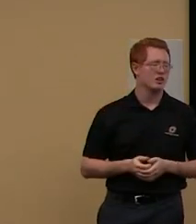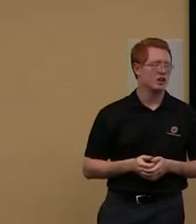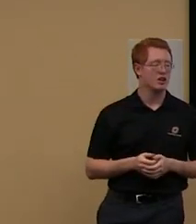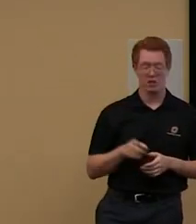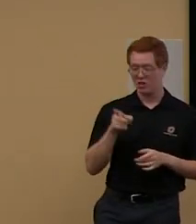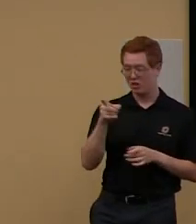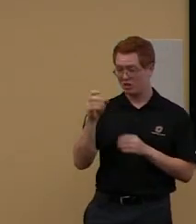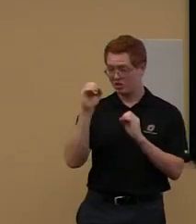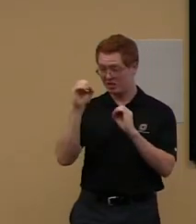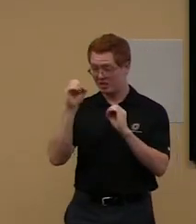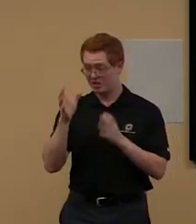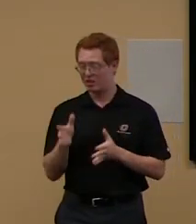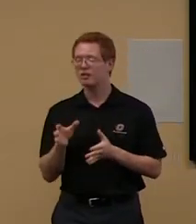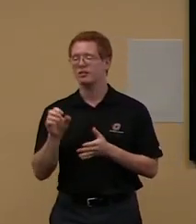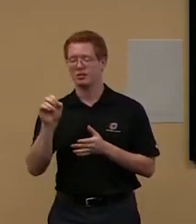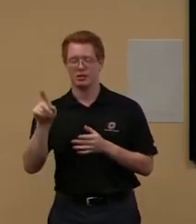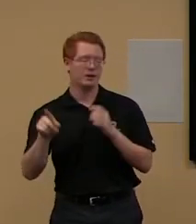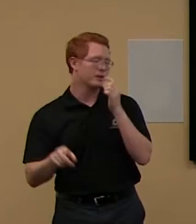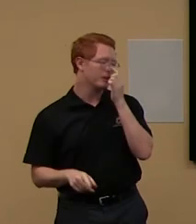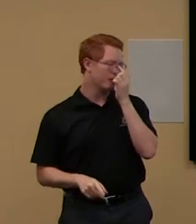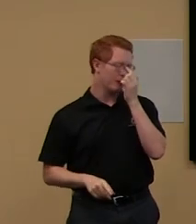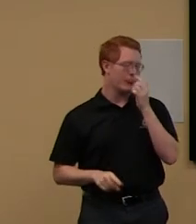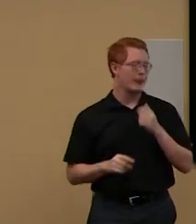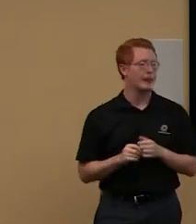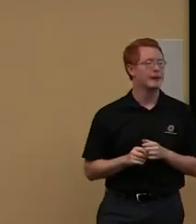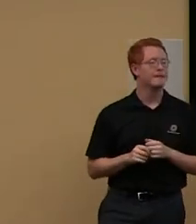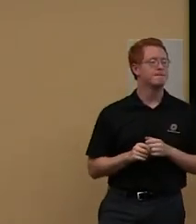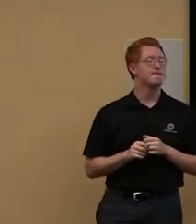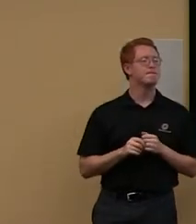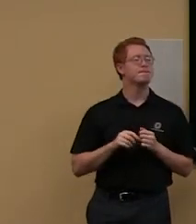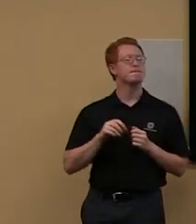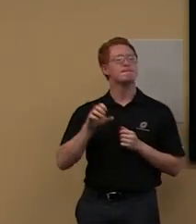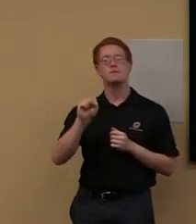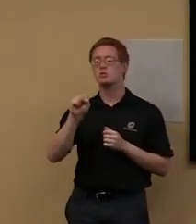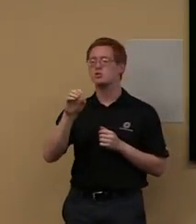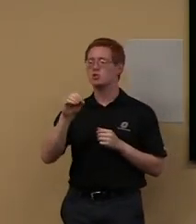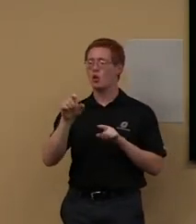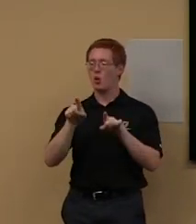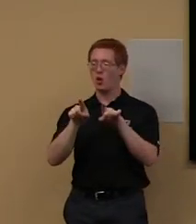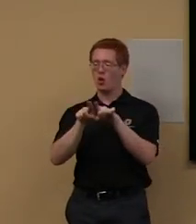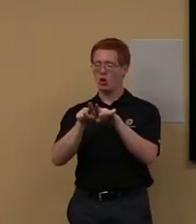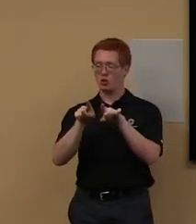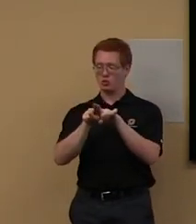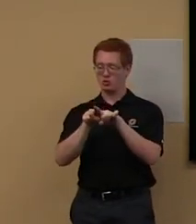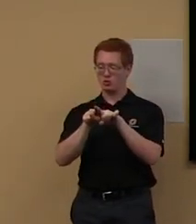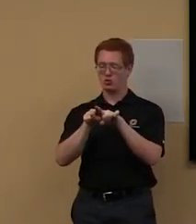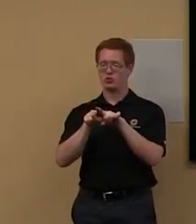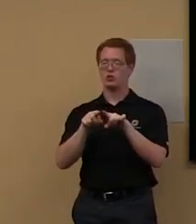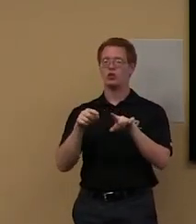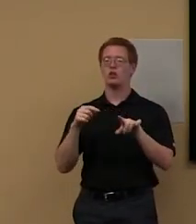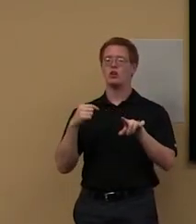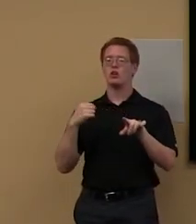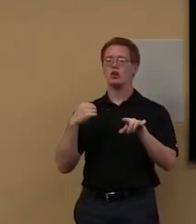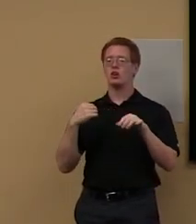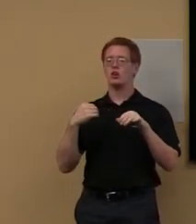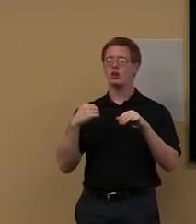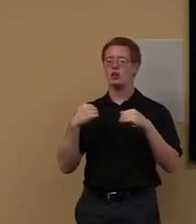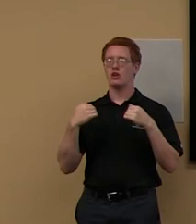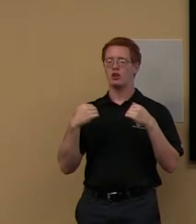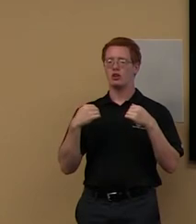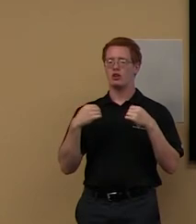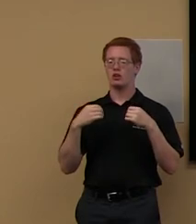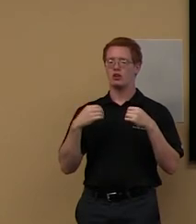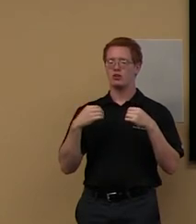we have, oh, you're teaching? Um, great. Um, so we also are available to graduate assistants.